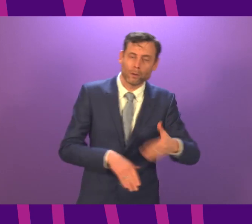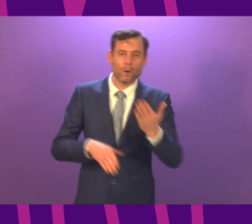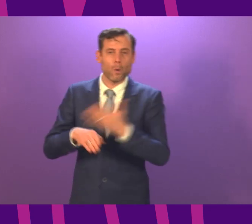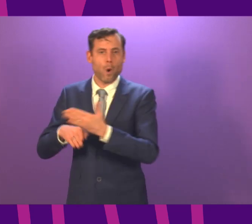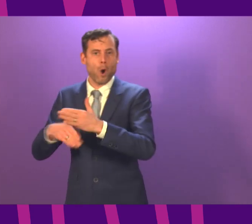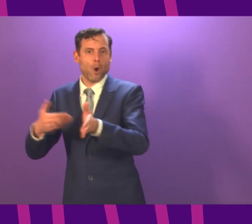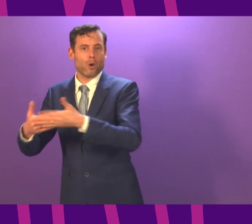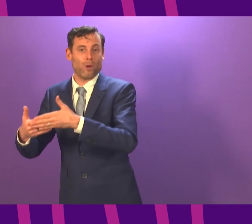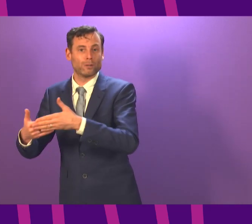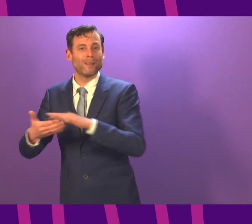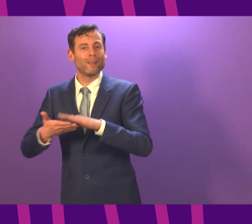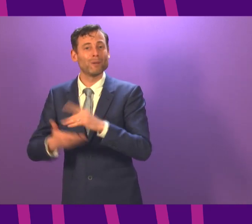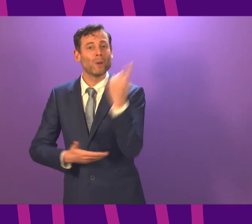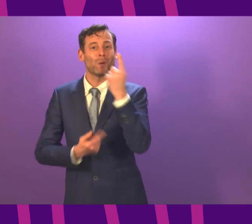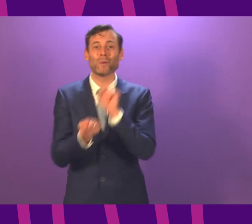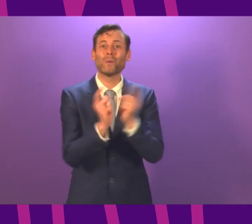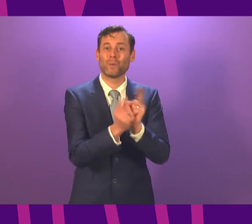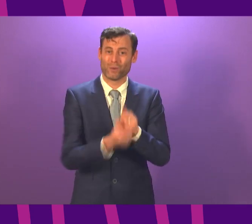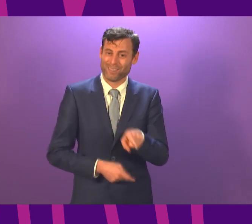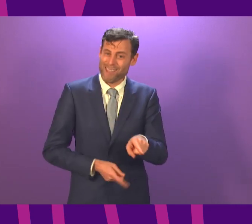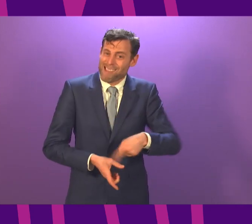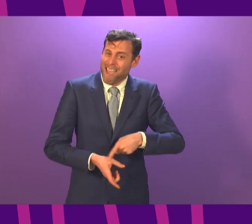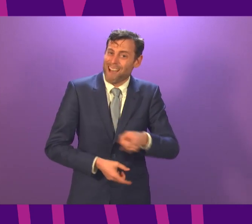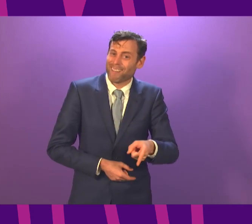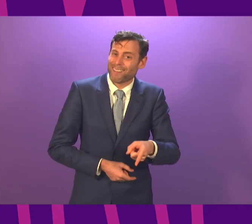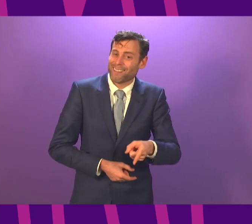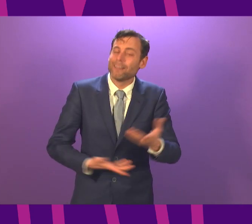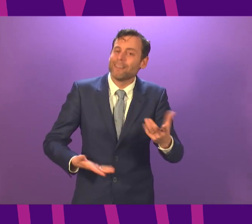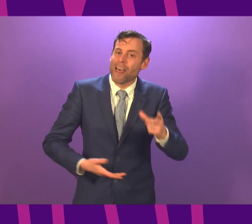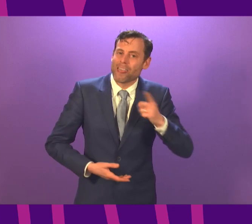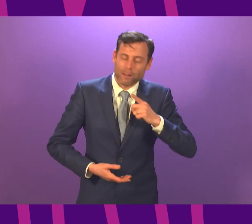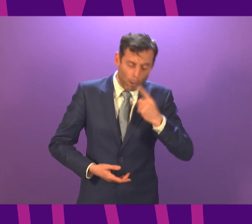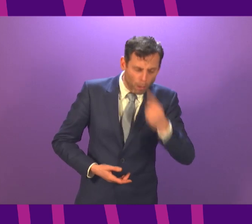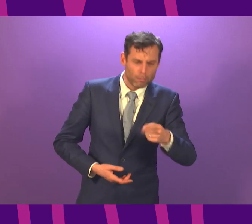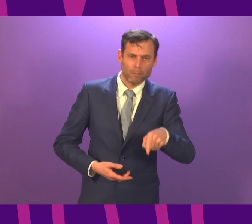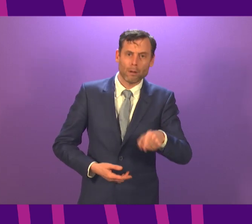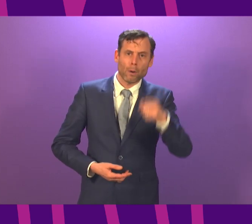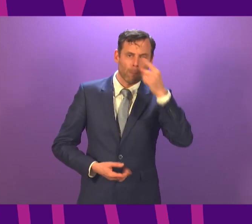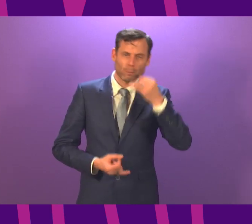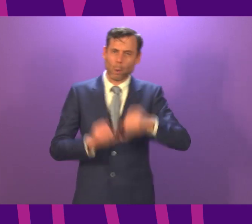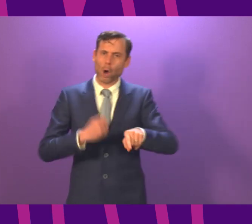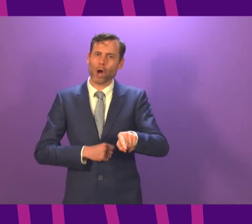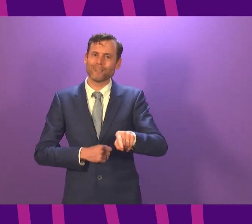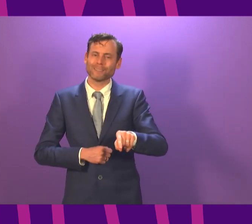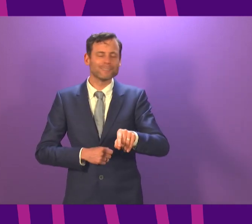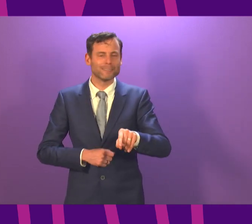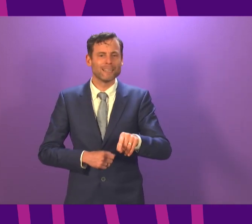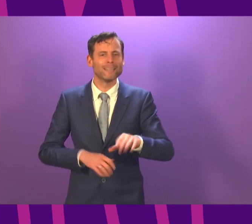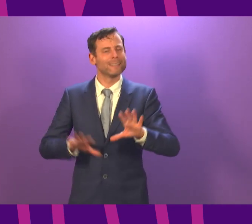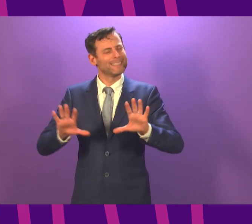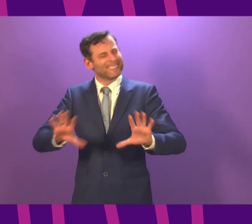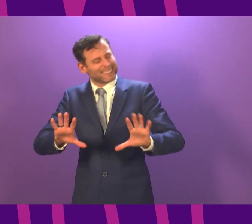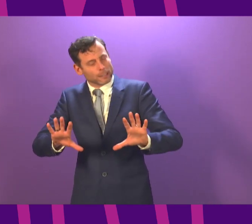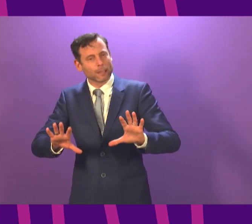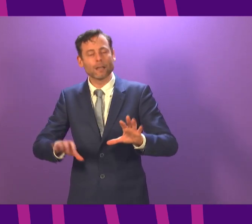to come. But yes, of course, there can be no greater responsibility than making sure the schools we send our children to are safe. And therefore,